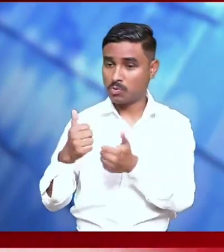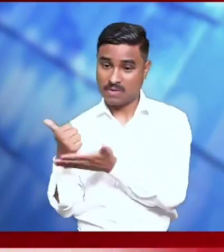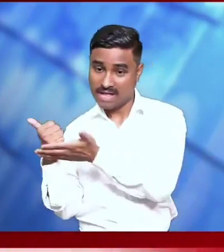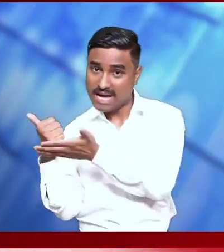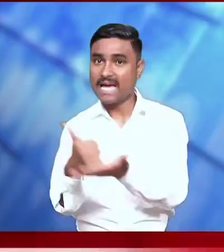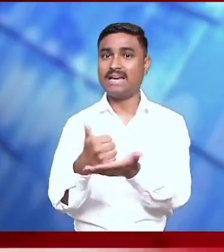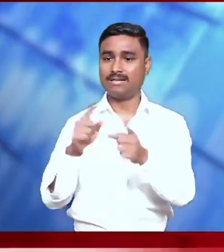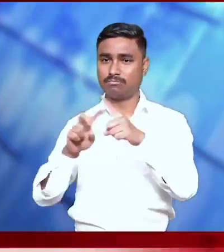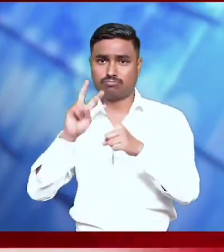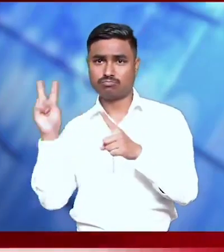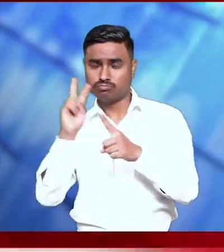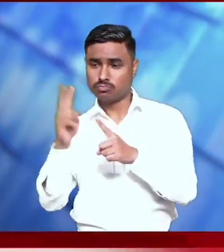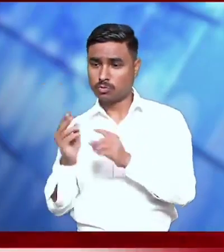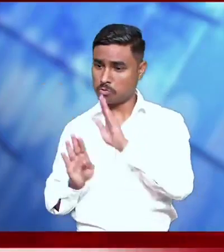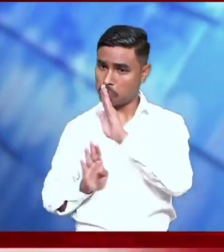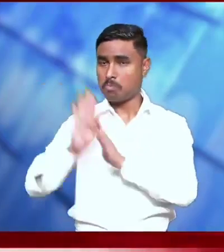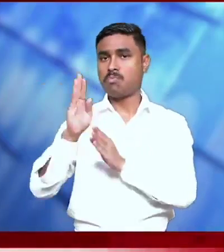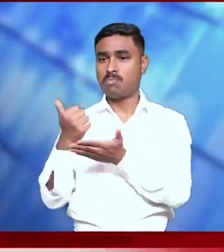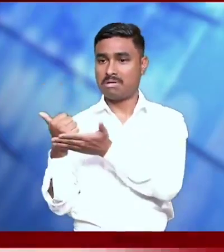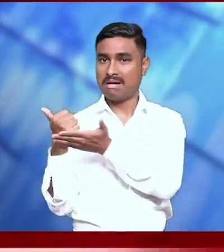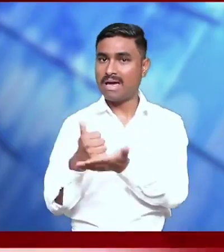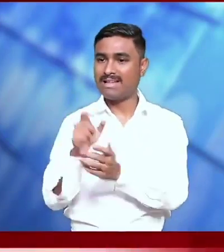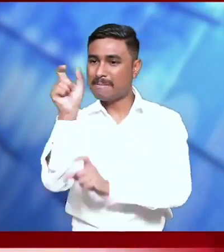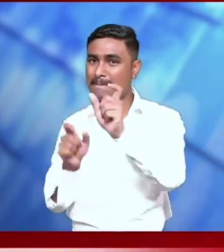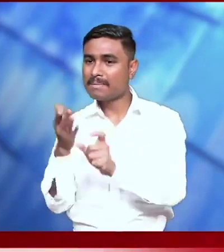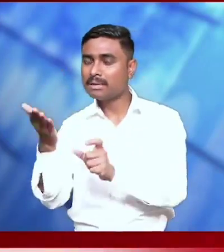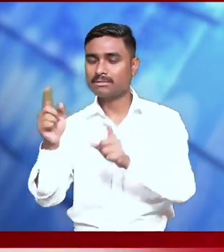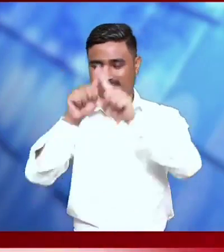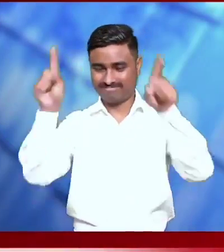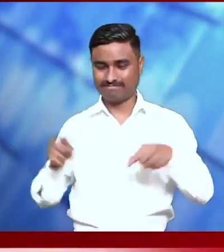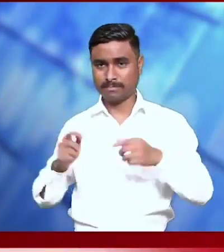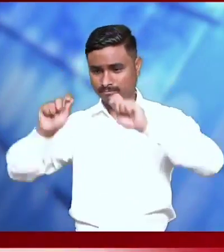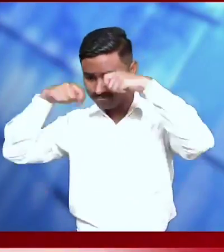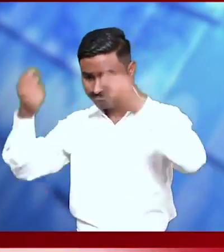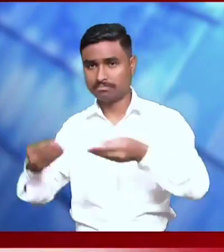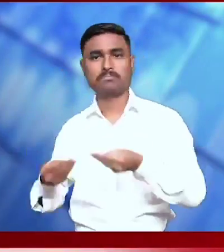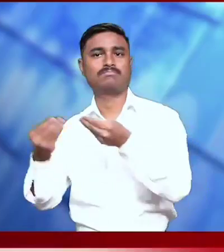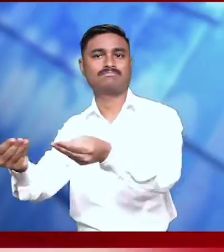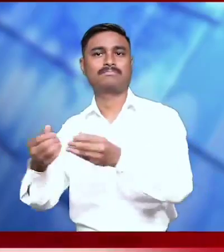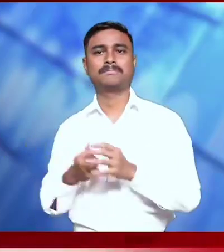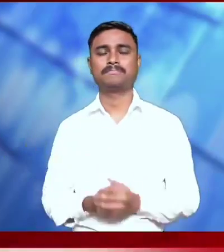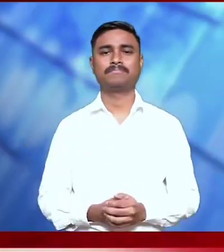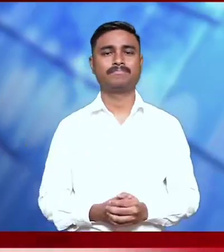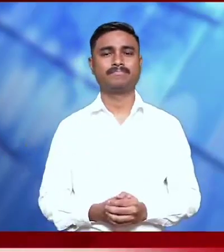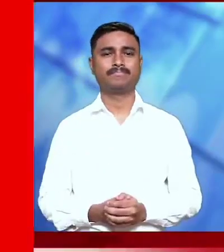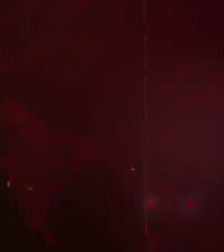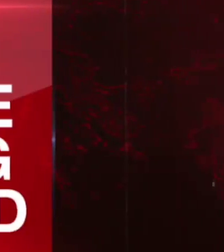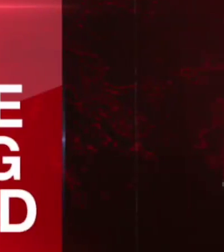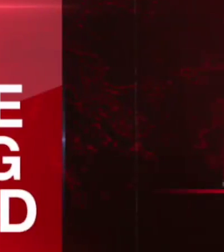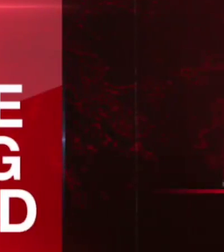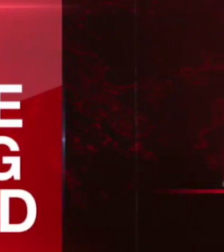dedicated services and created significant impact in the development of the tourism sector in the state.